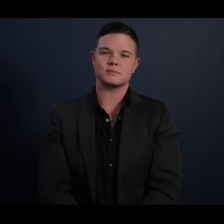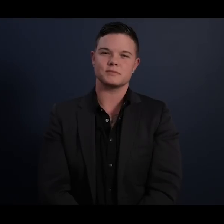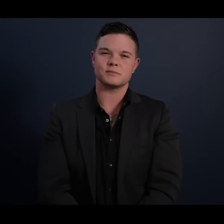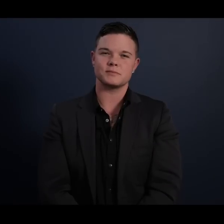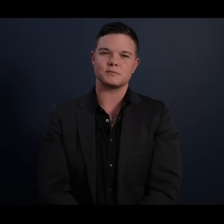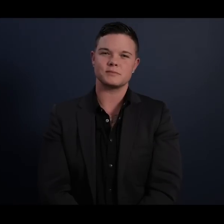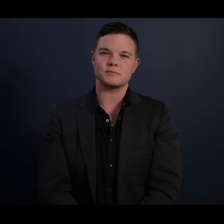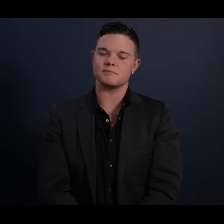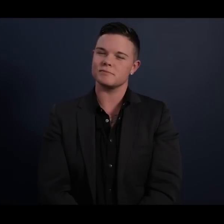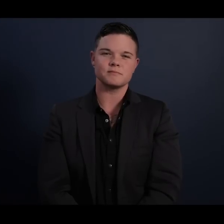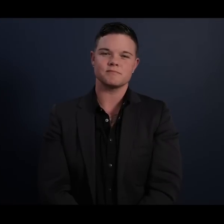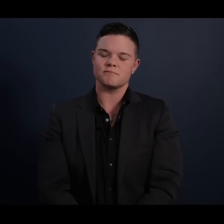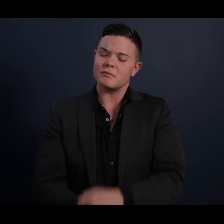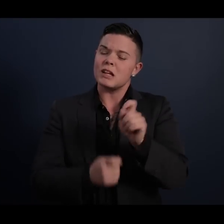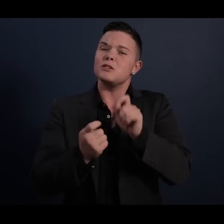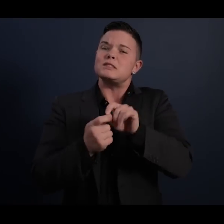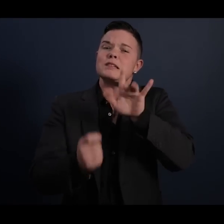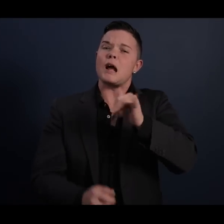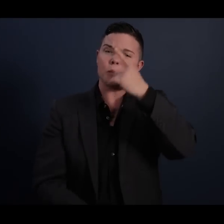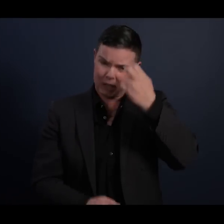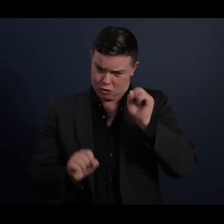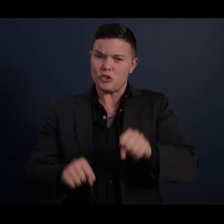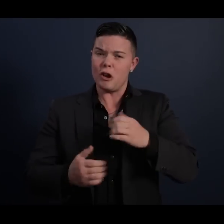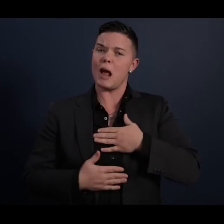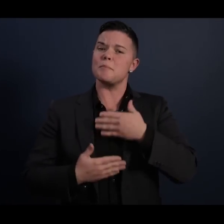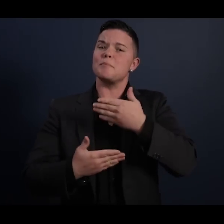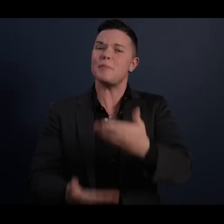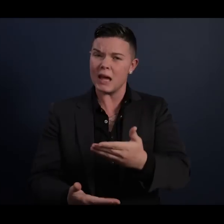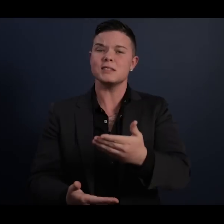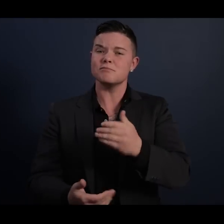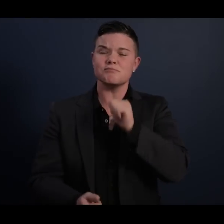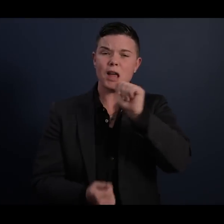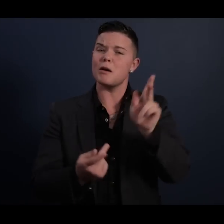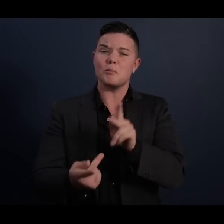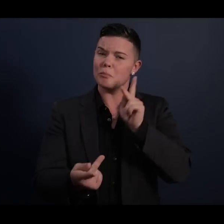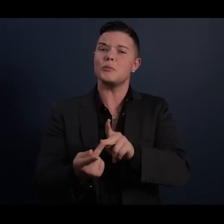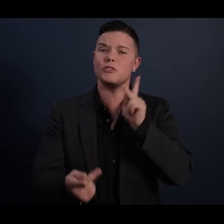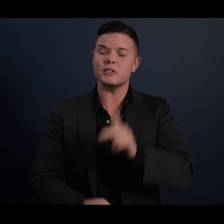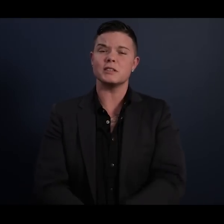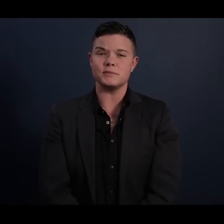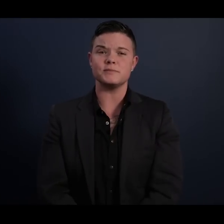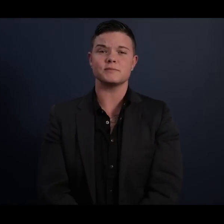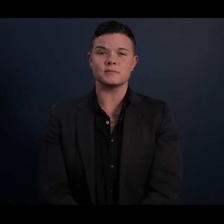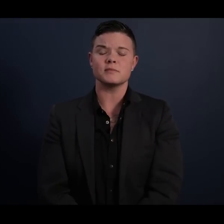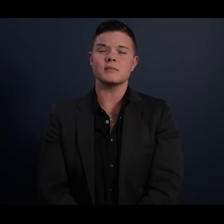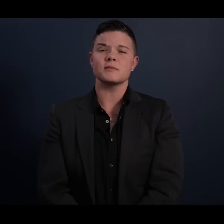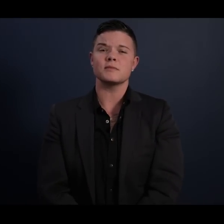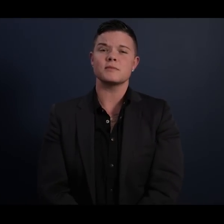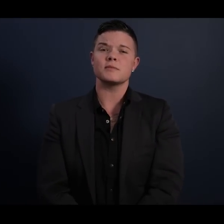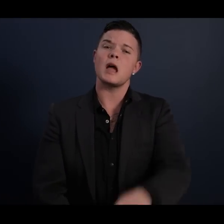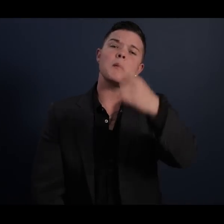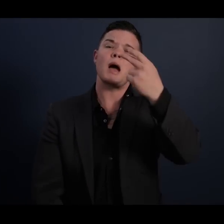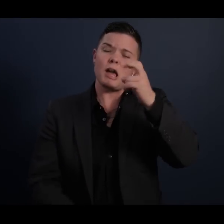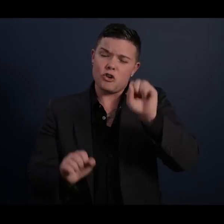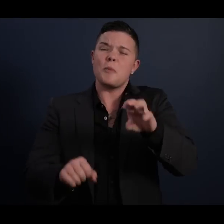It was precisely because he could admit to imperfection, because he could be so full of good humor,